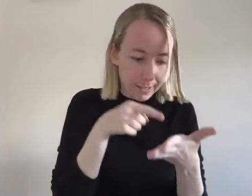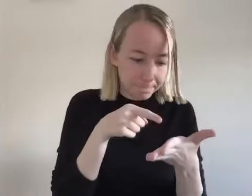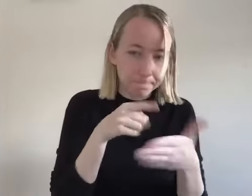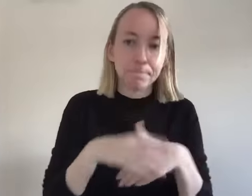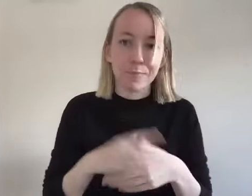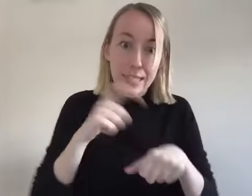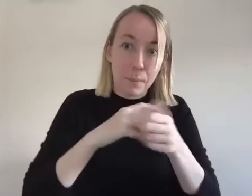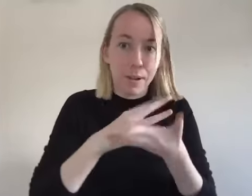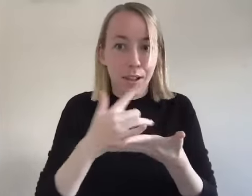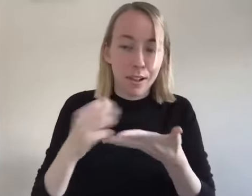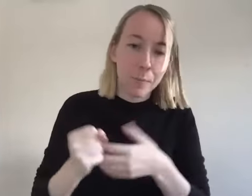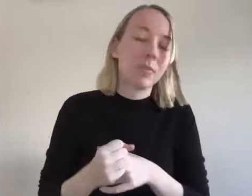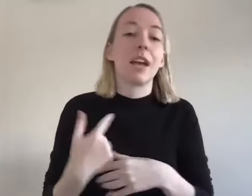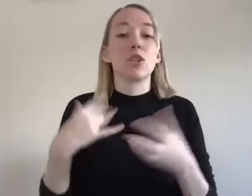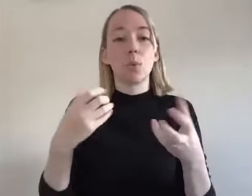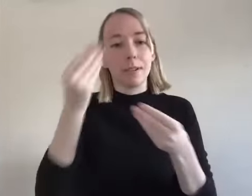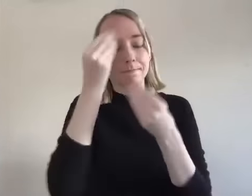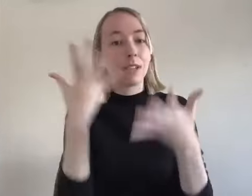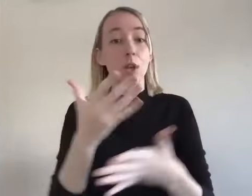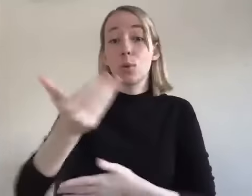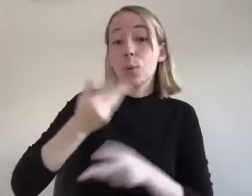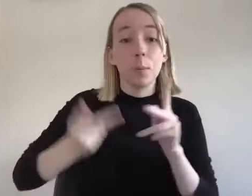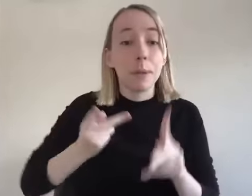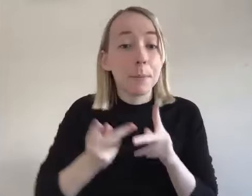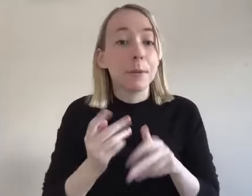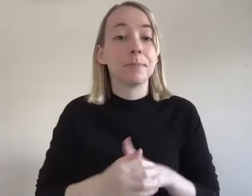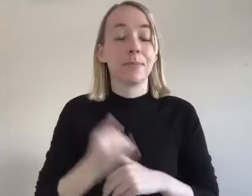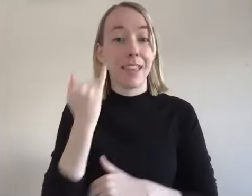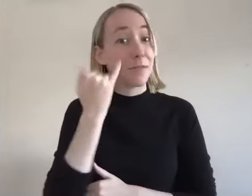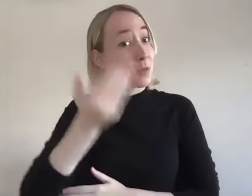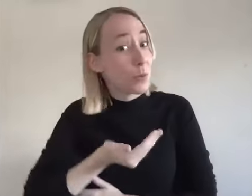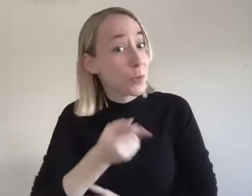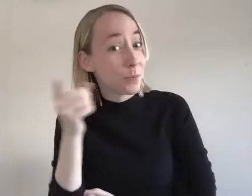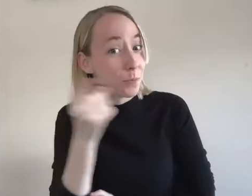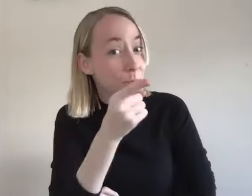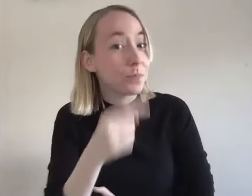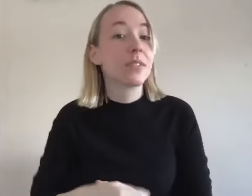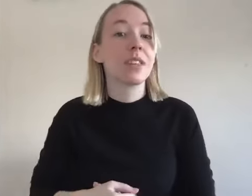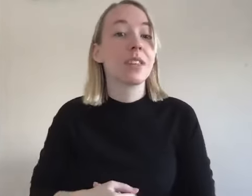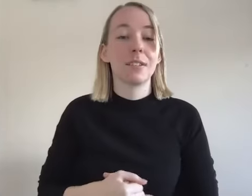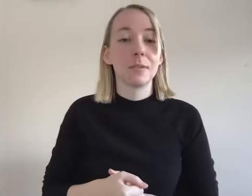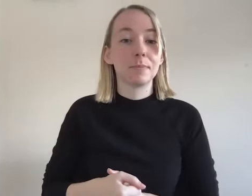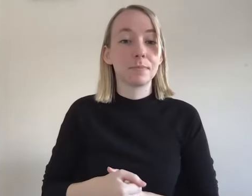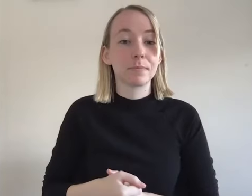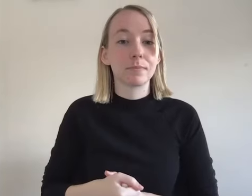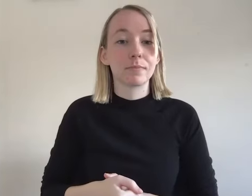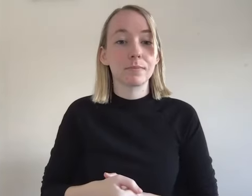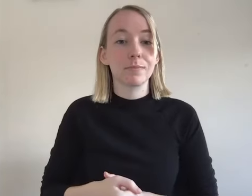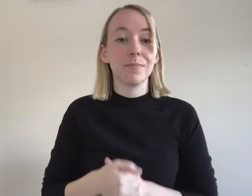coming up but um i just want to say like to the newcomer um if you're here um in this